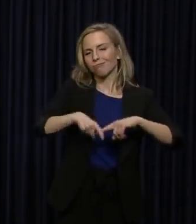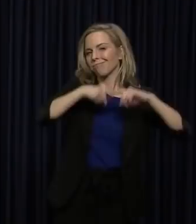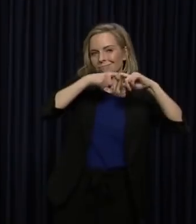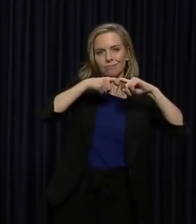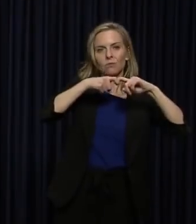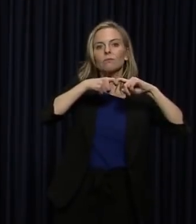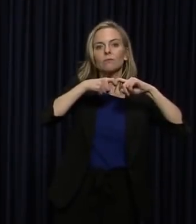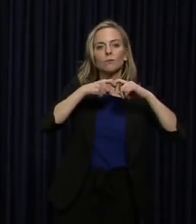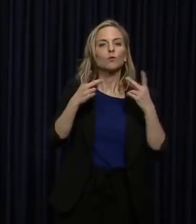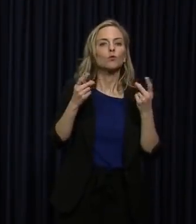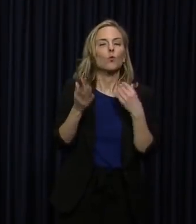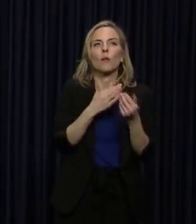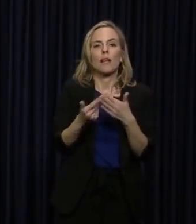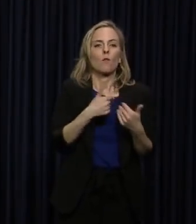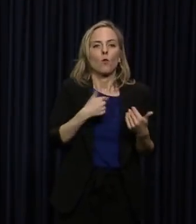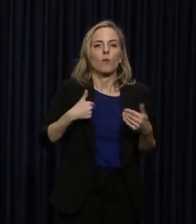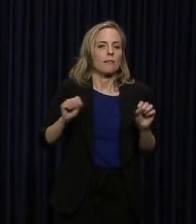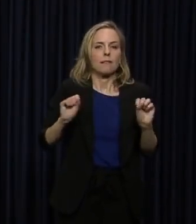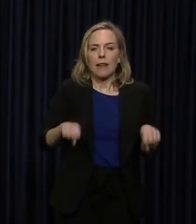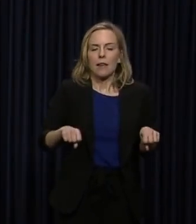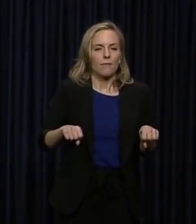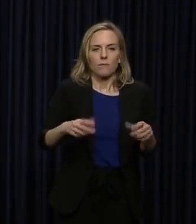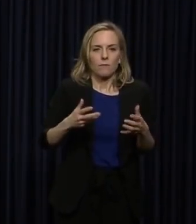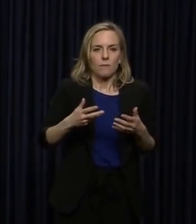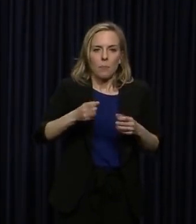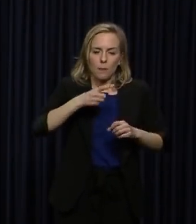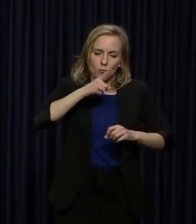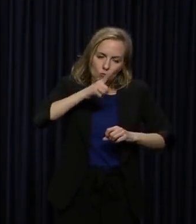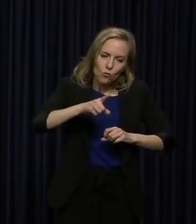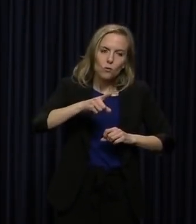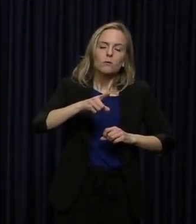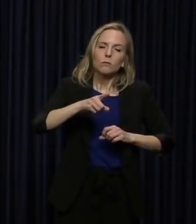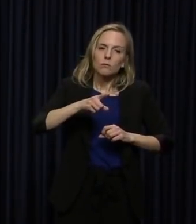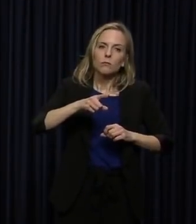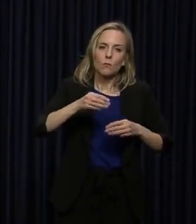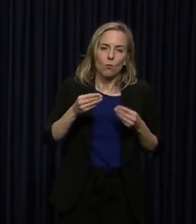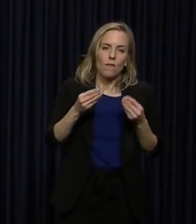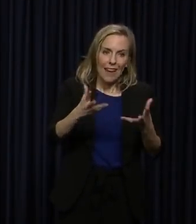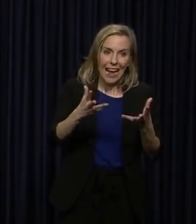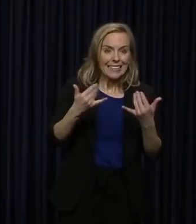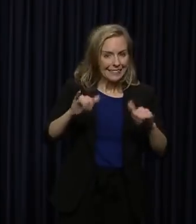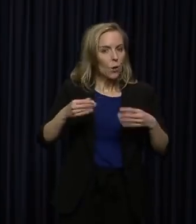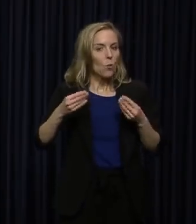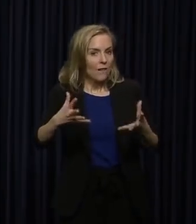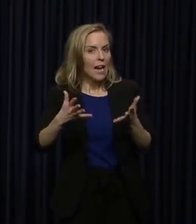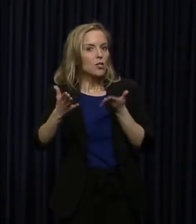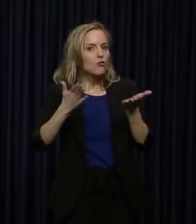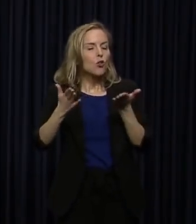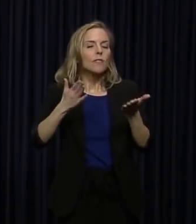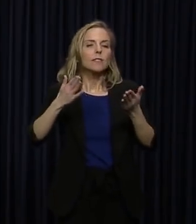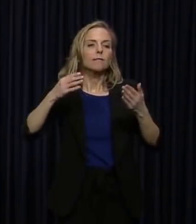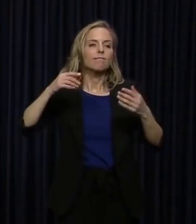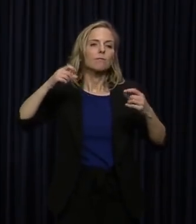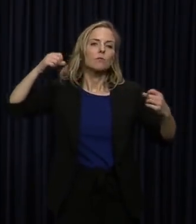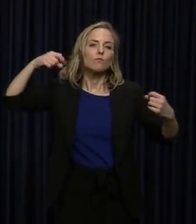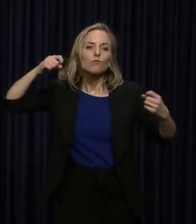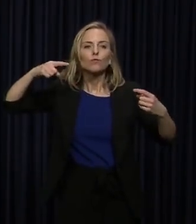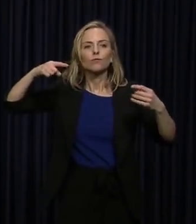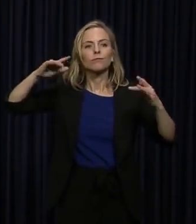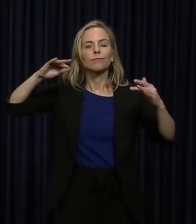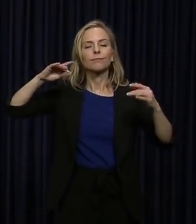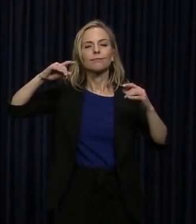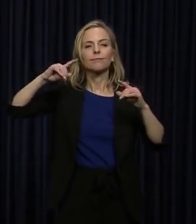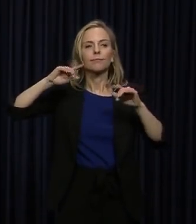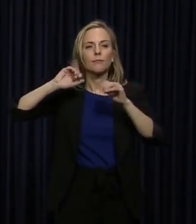going to do whatever it takes to make sure that we can provide those services remotely, and we'll be changing